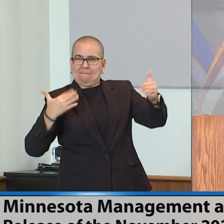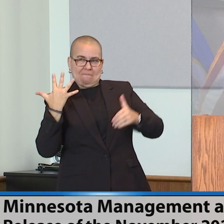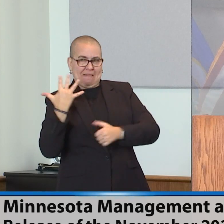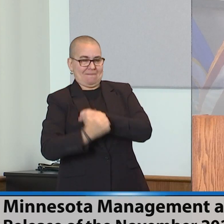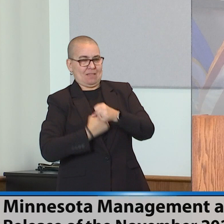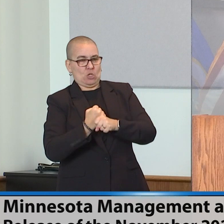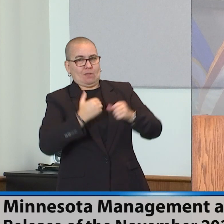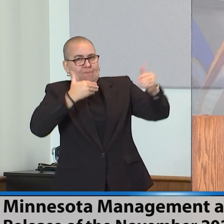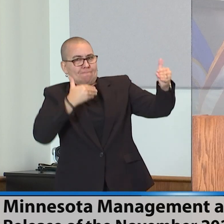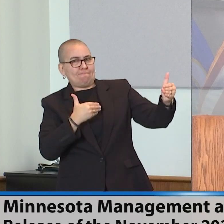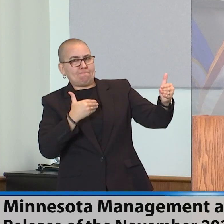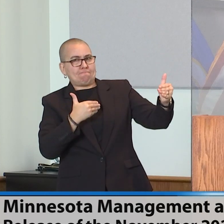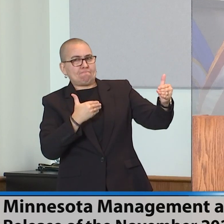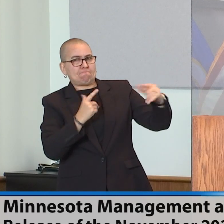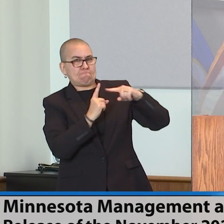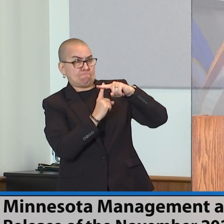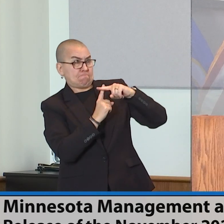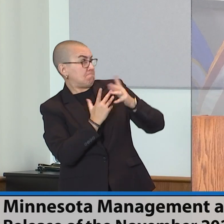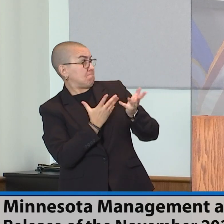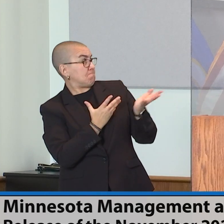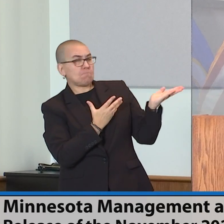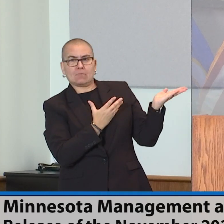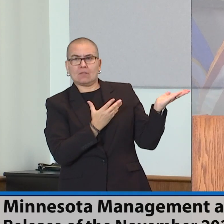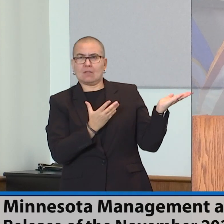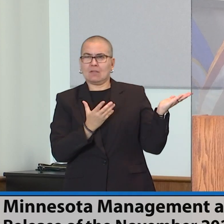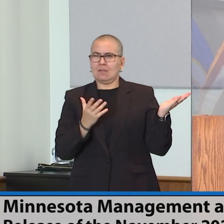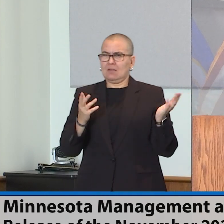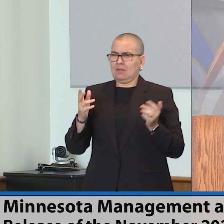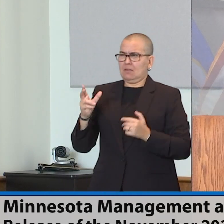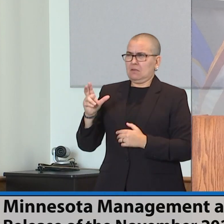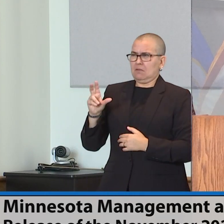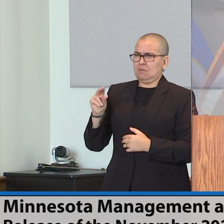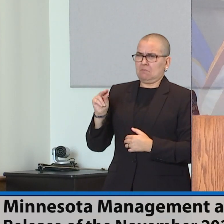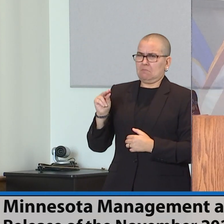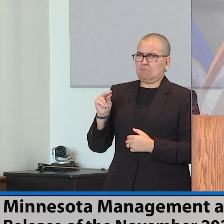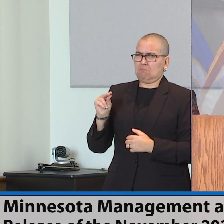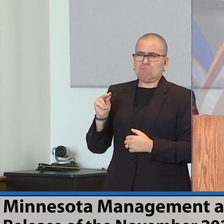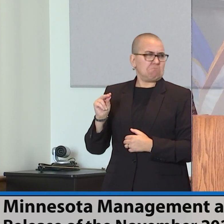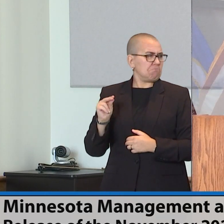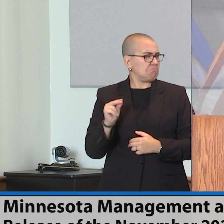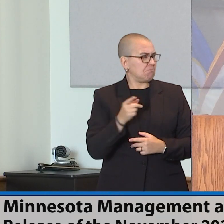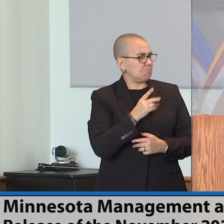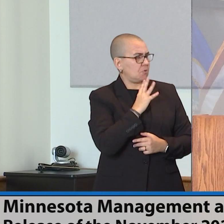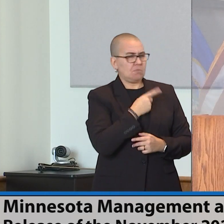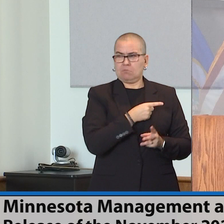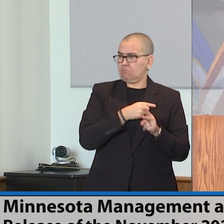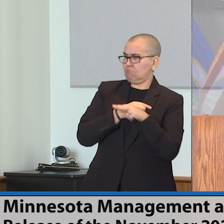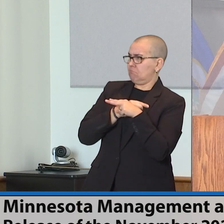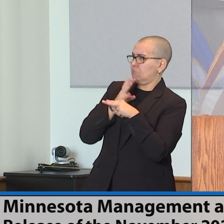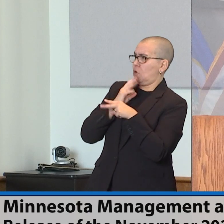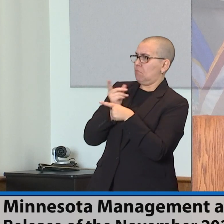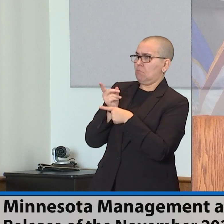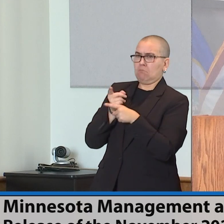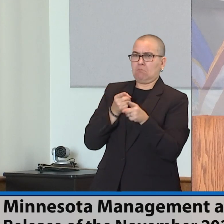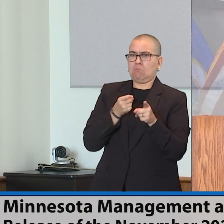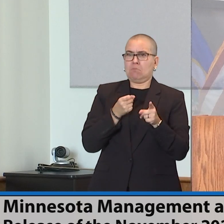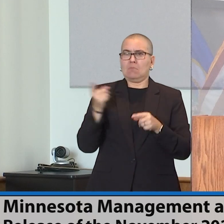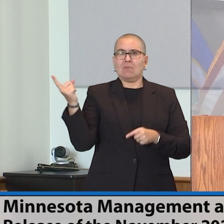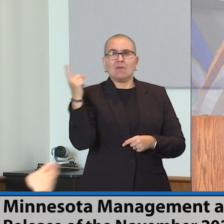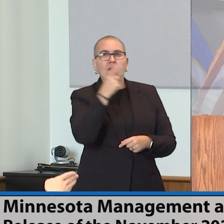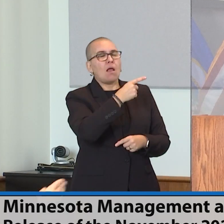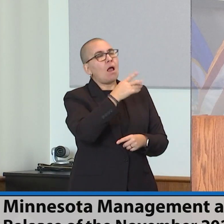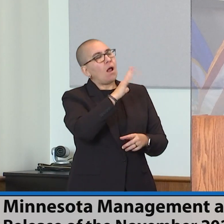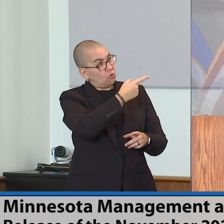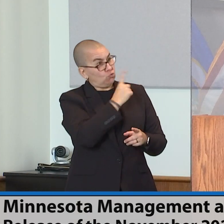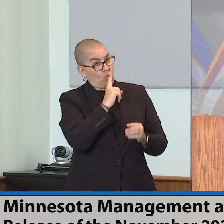Certainly not unprecedented. I'm checking if... Well, usually when the out years, you've got deficits in the out